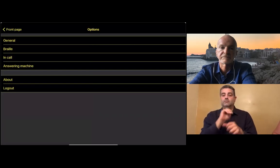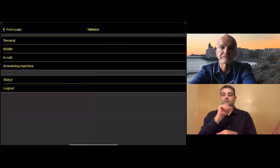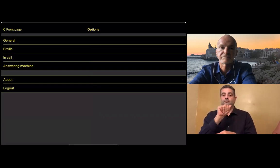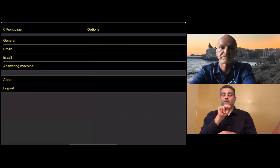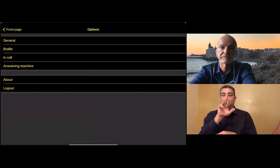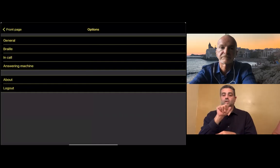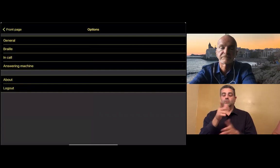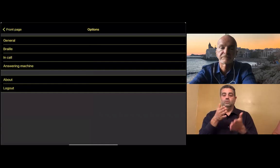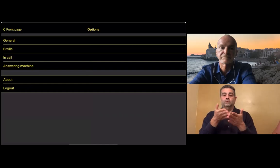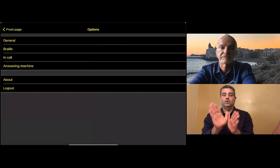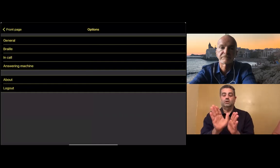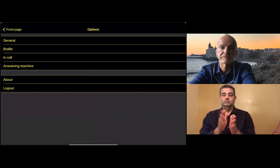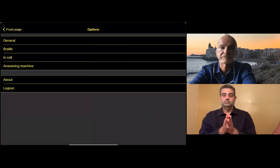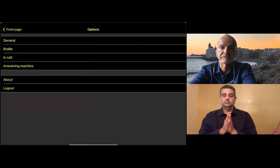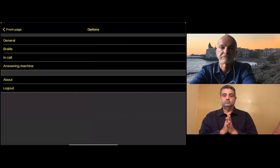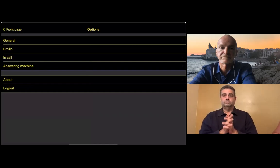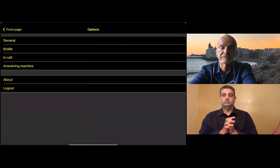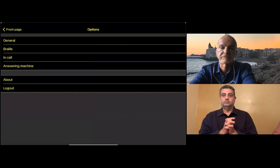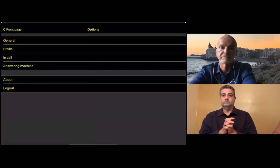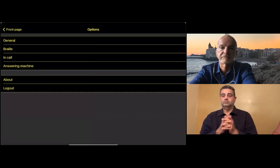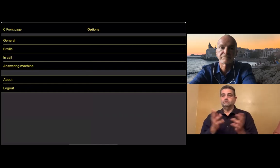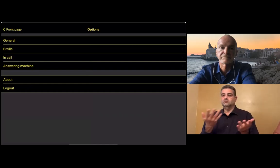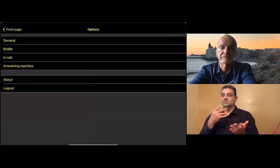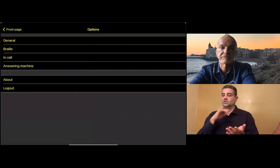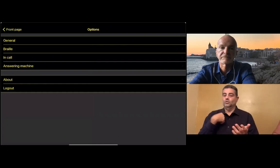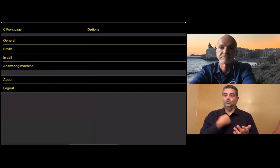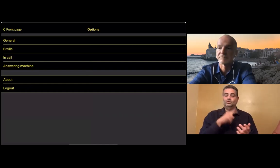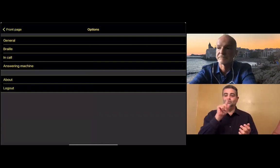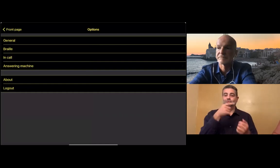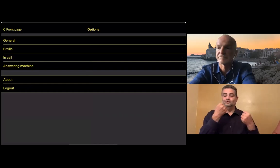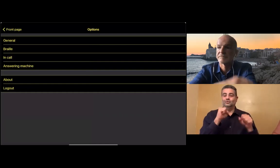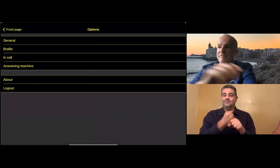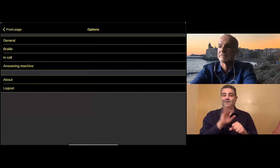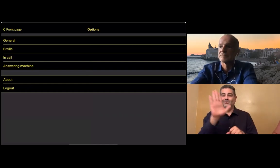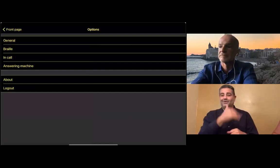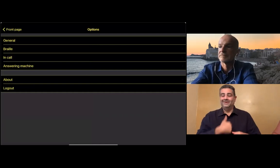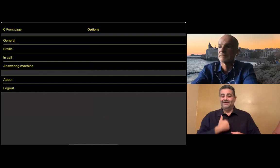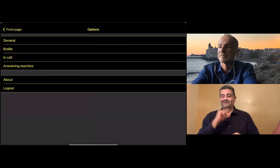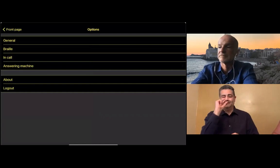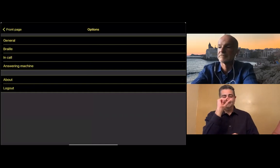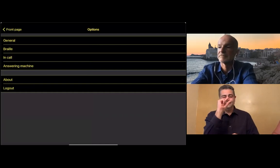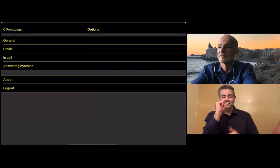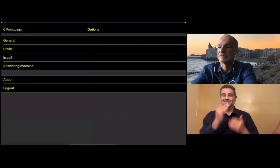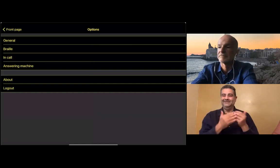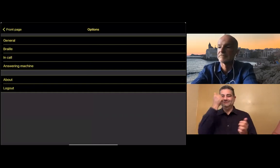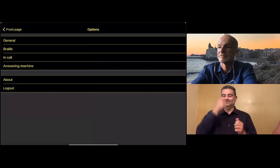and configure the app to work with your braille display manually.